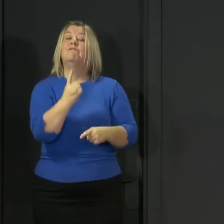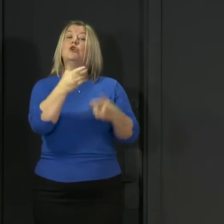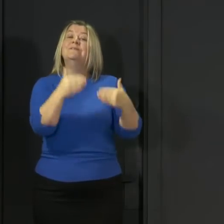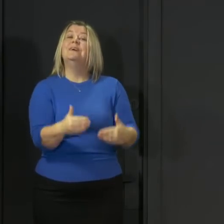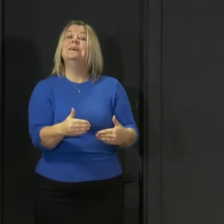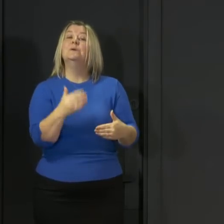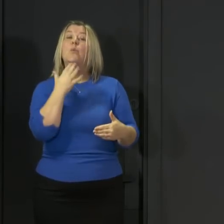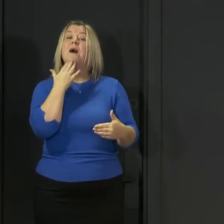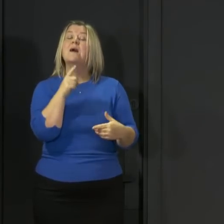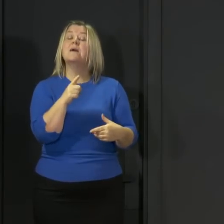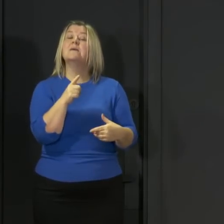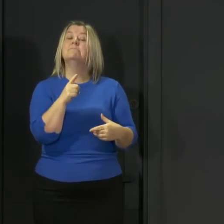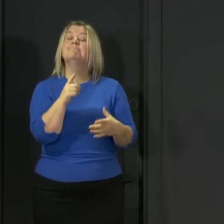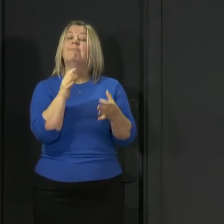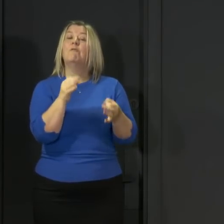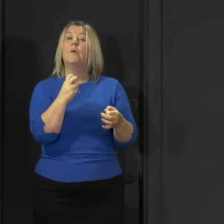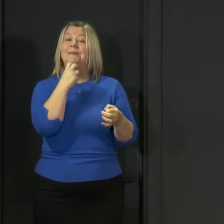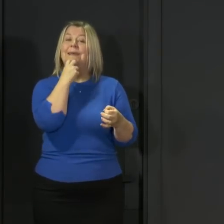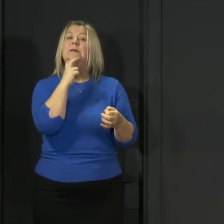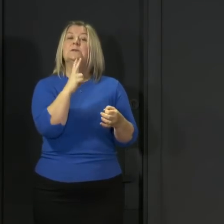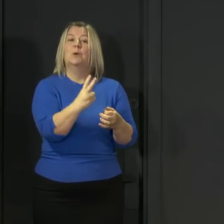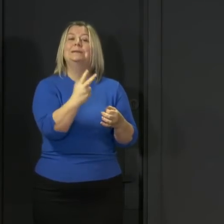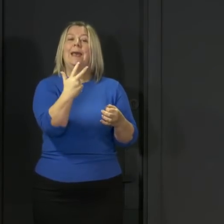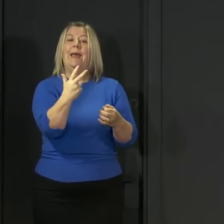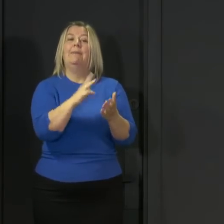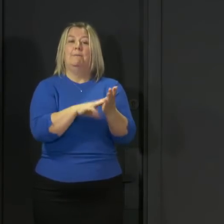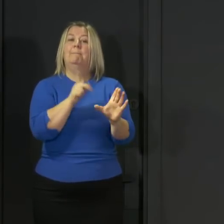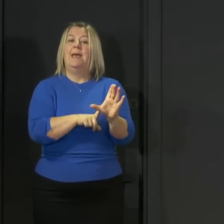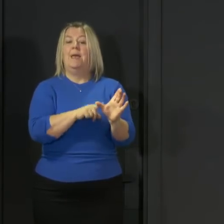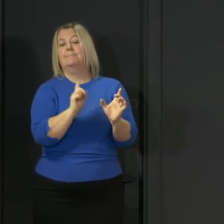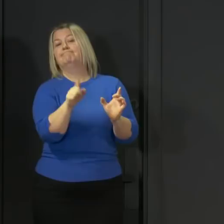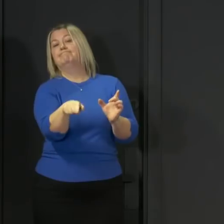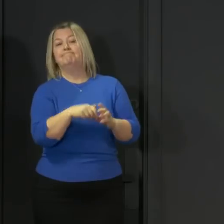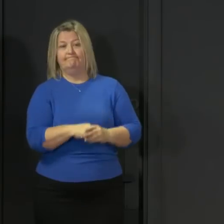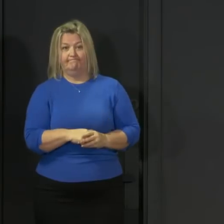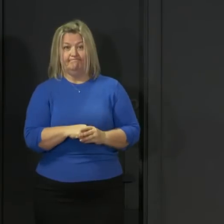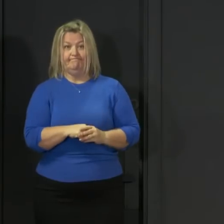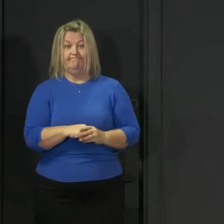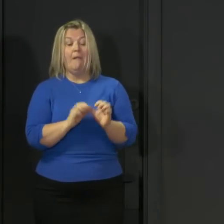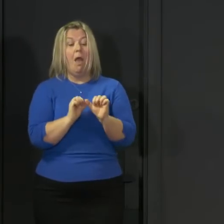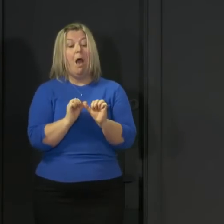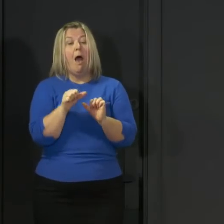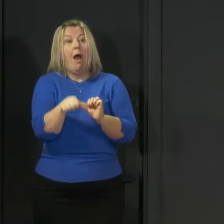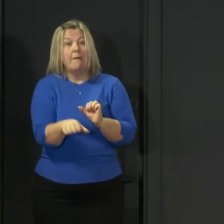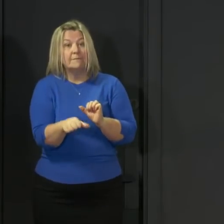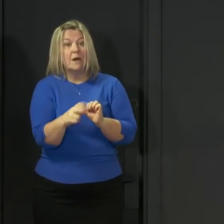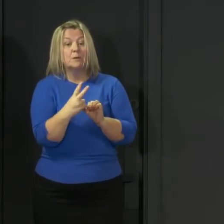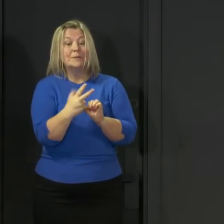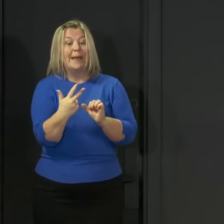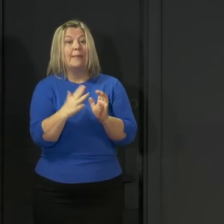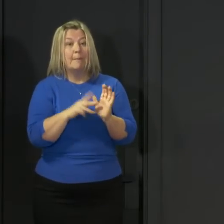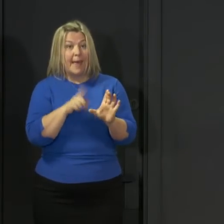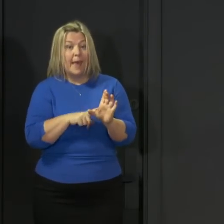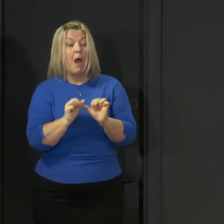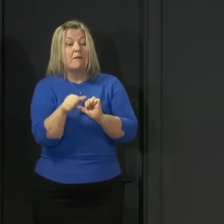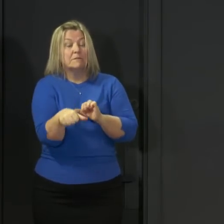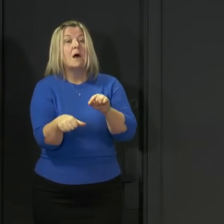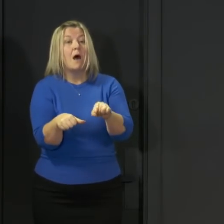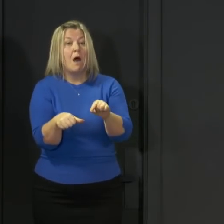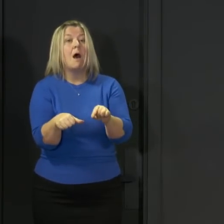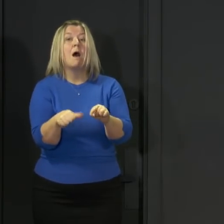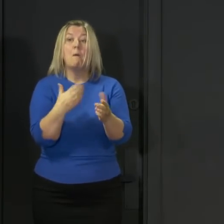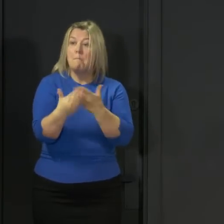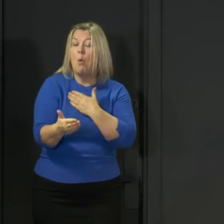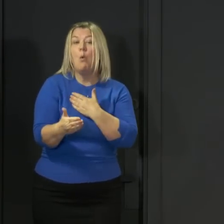formal review date of the 28th of May. Within a few days of that, we will aim to allow, for example, more